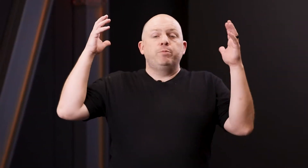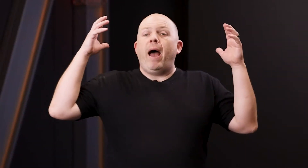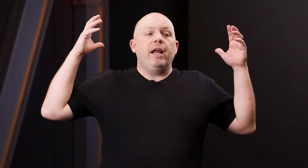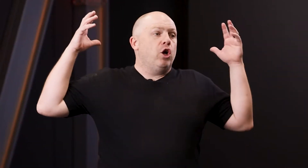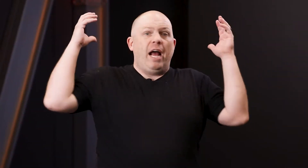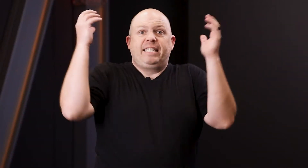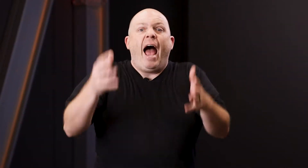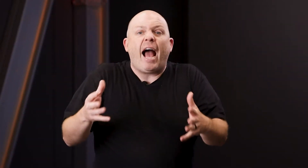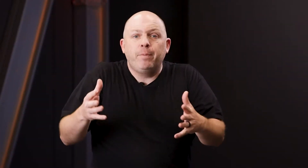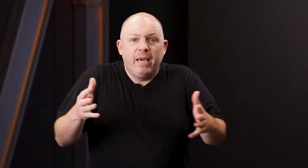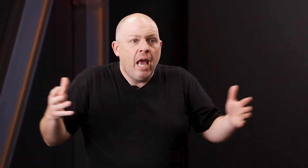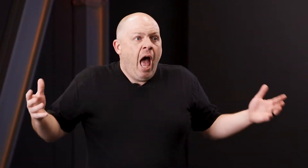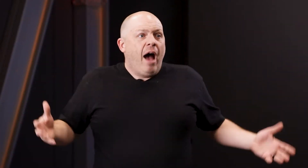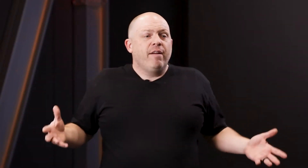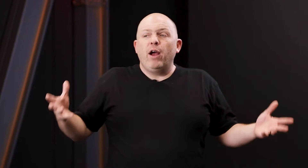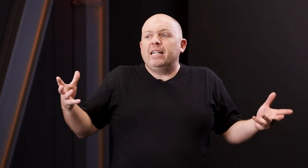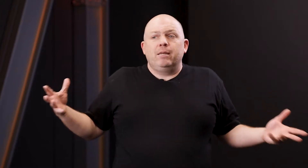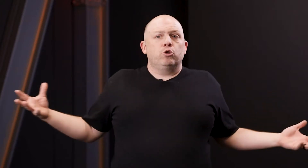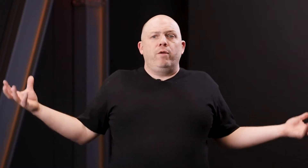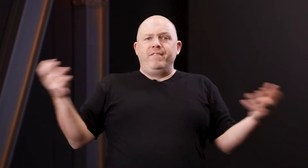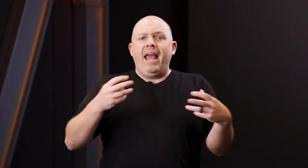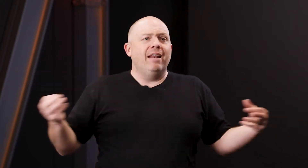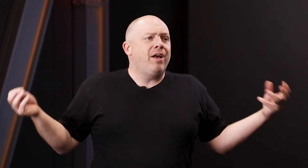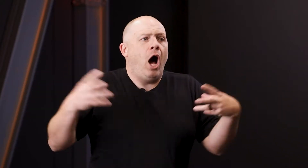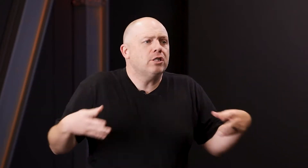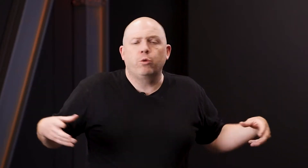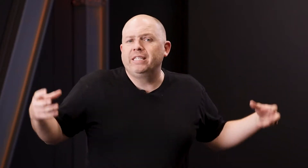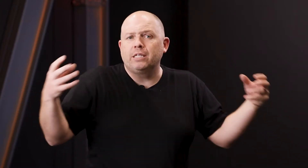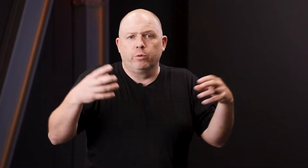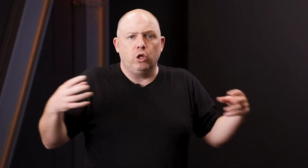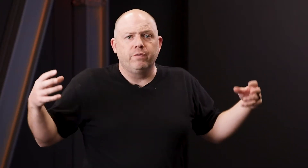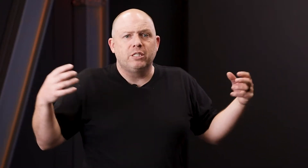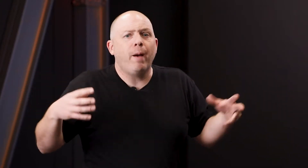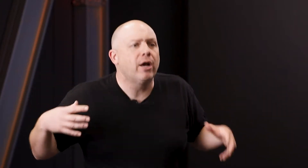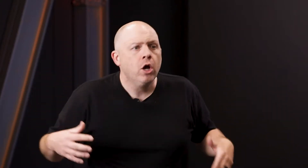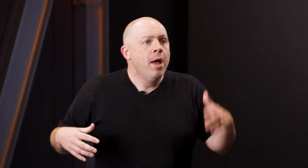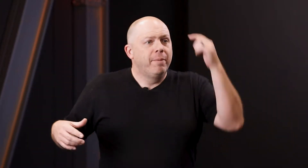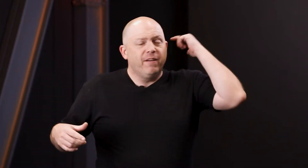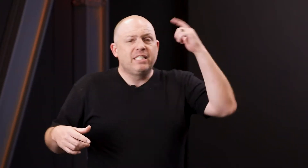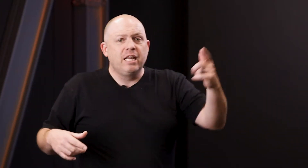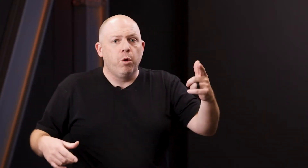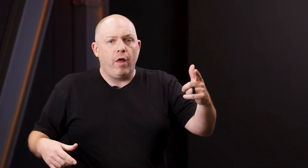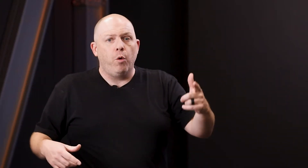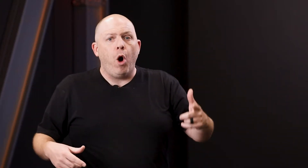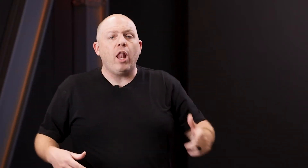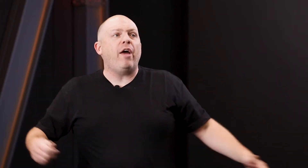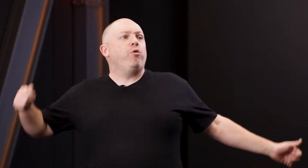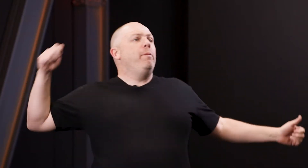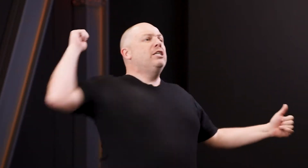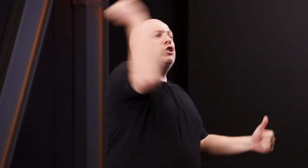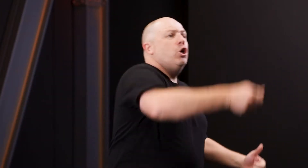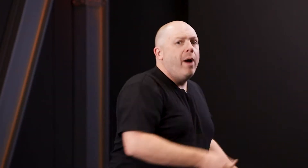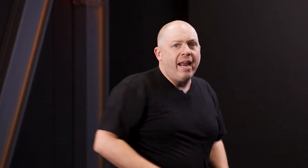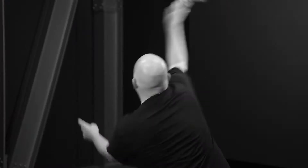spider attack me. I've never had some sort of negative consequence as a result of a spider. But if I see one on the wall, I throw my shoe at it.